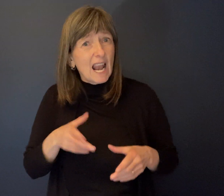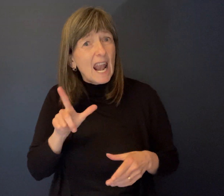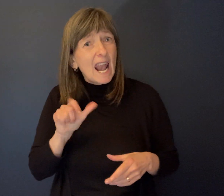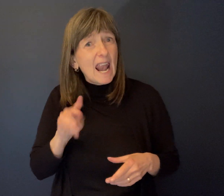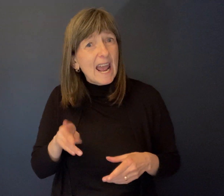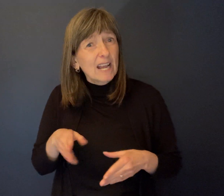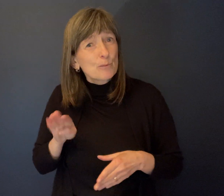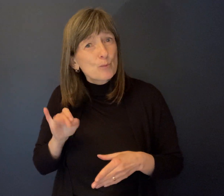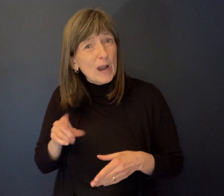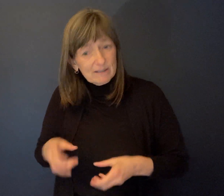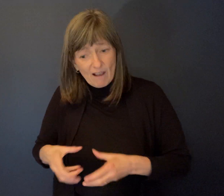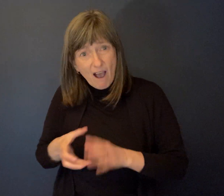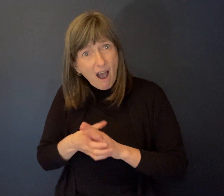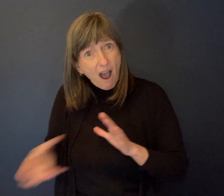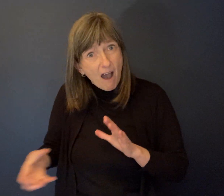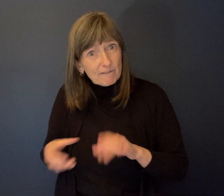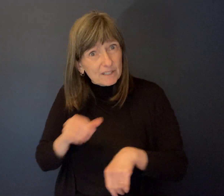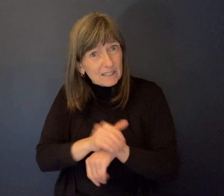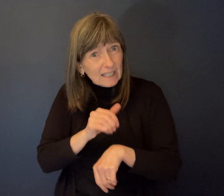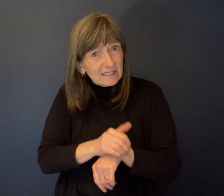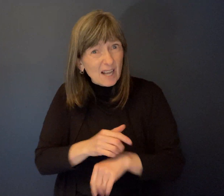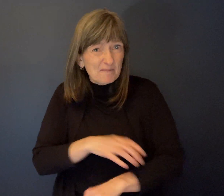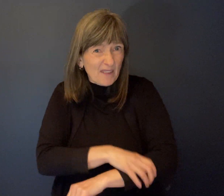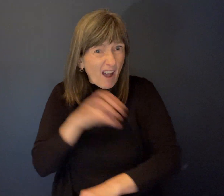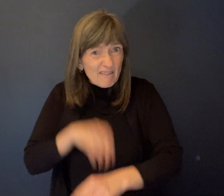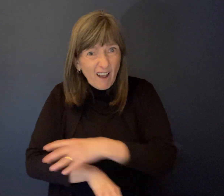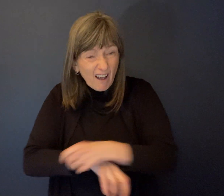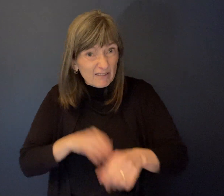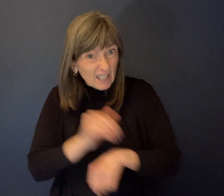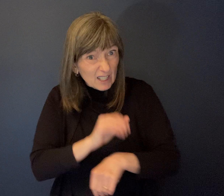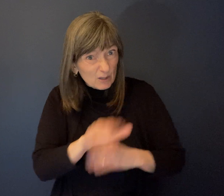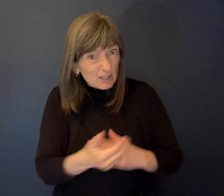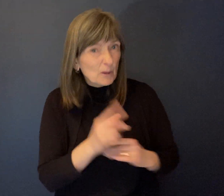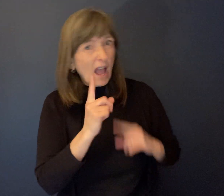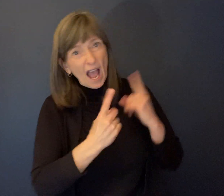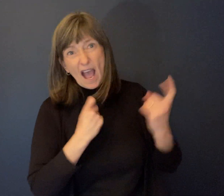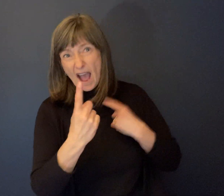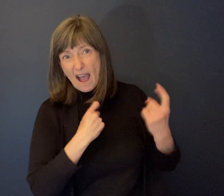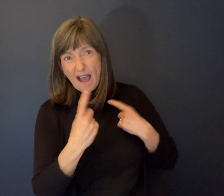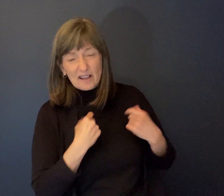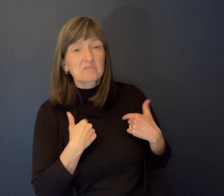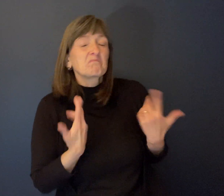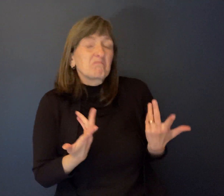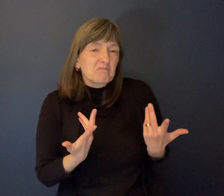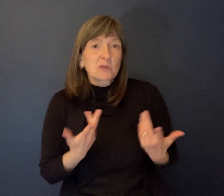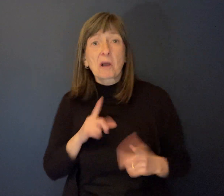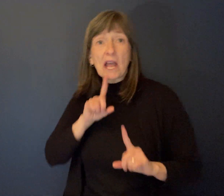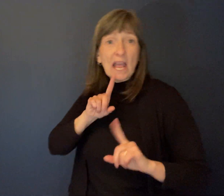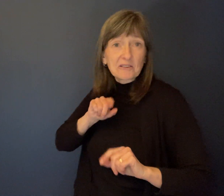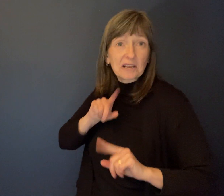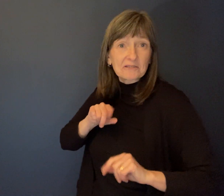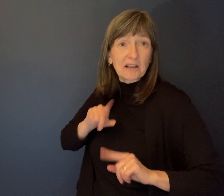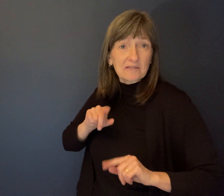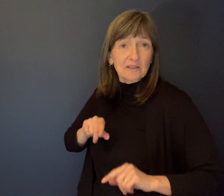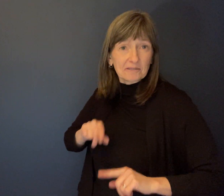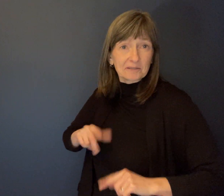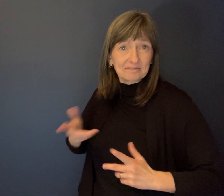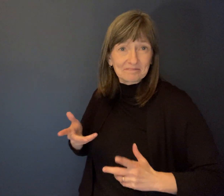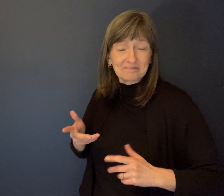Those kinds of things, because it's questions that young boys have. So anyway, we, we went through all of those questions one by one with some very